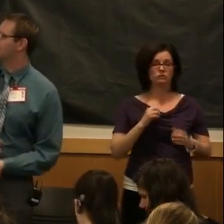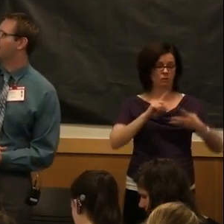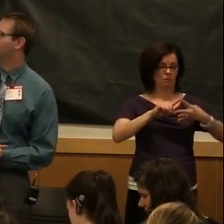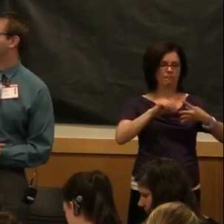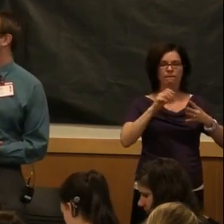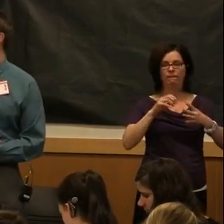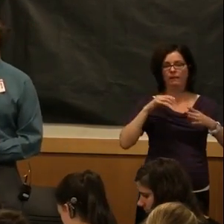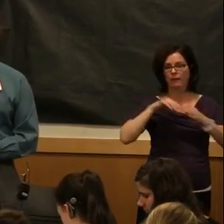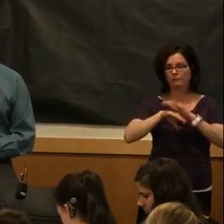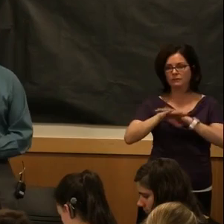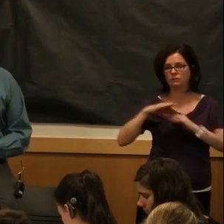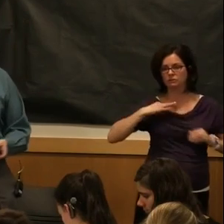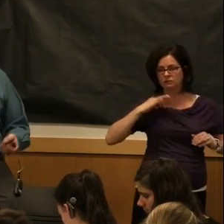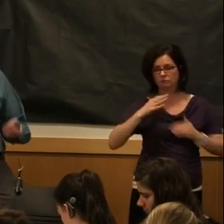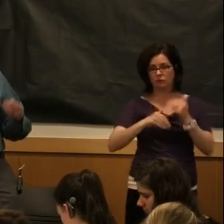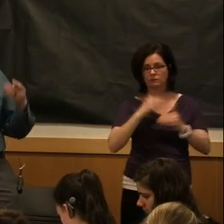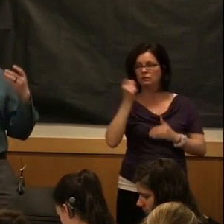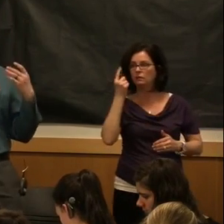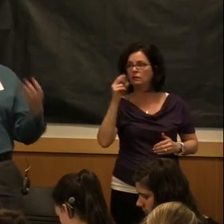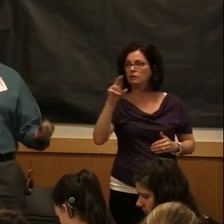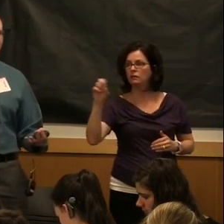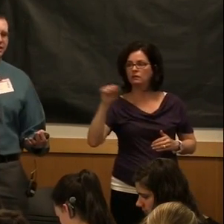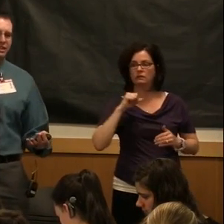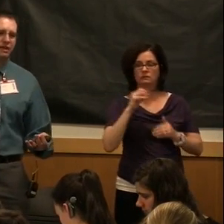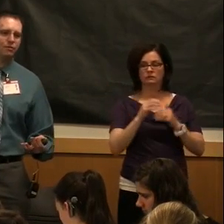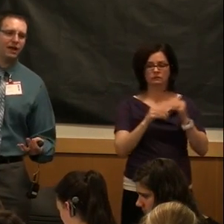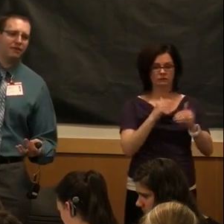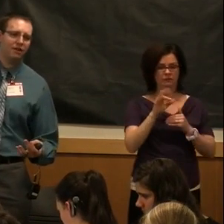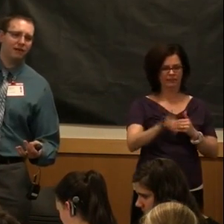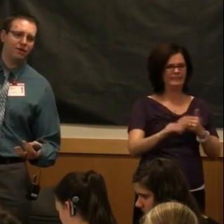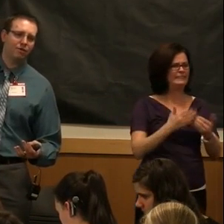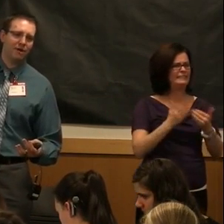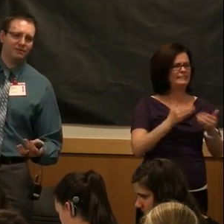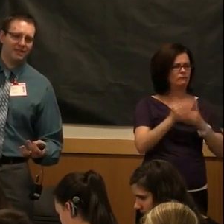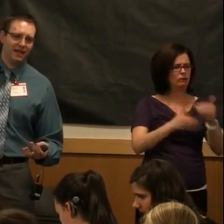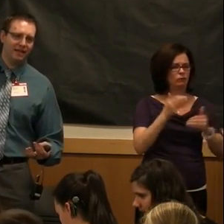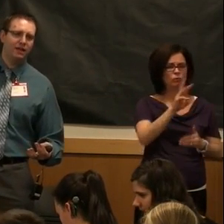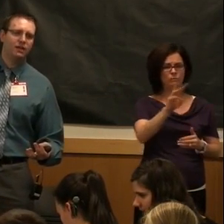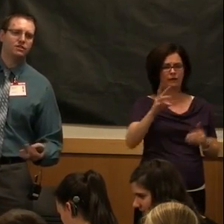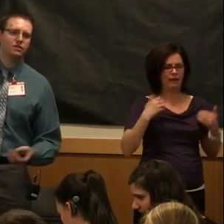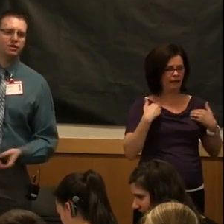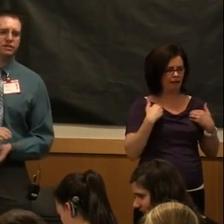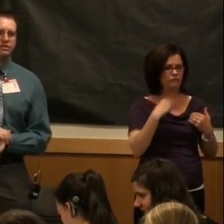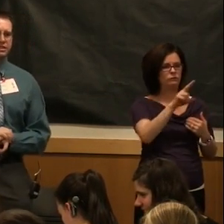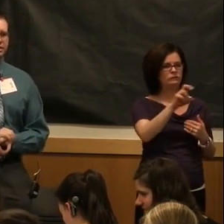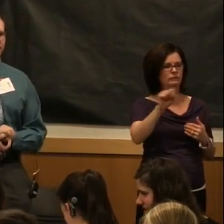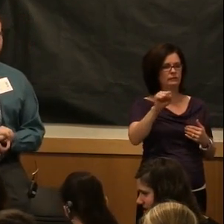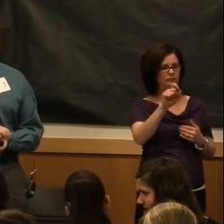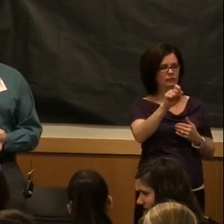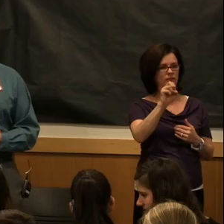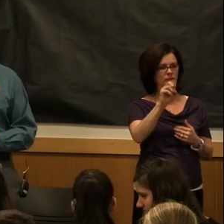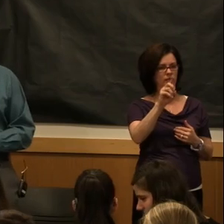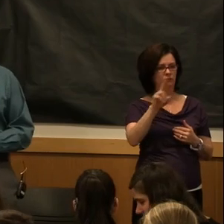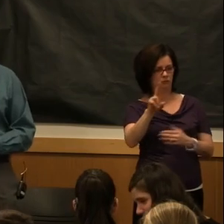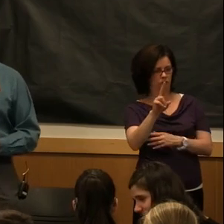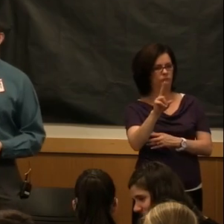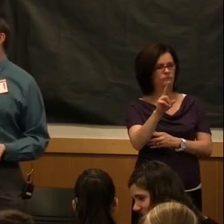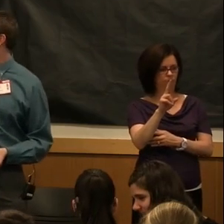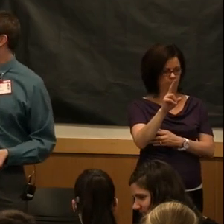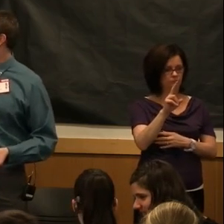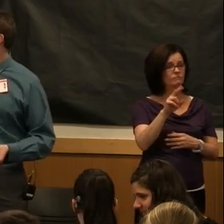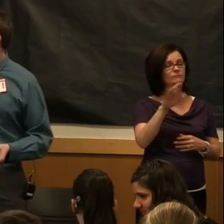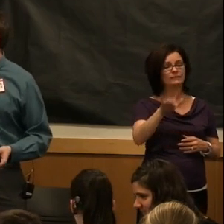is that admissions process. At UCCS, we make it very easy. We have it up on our website. You just go to uccs.edu.